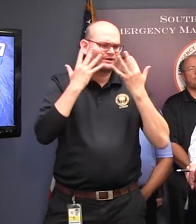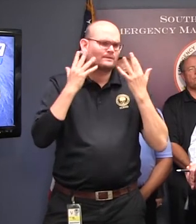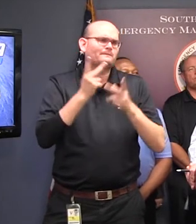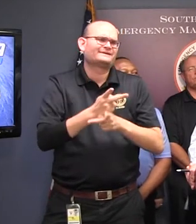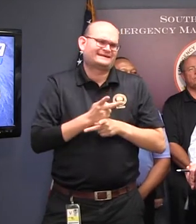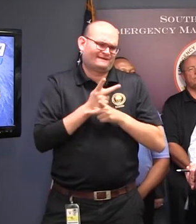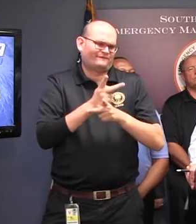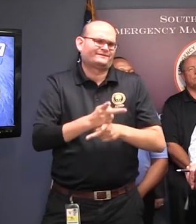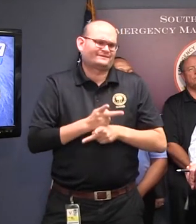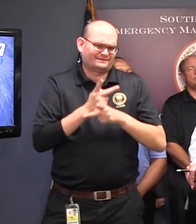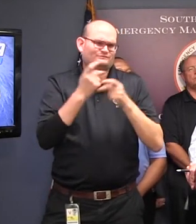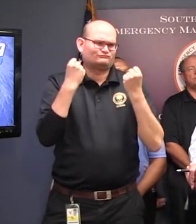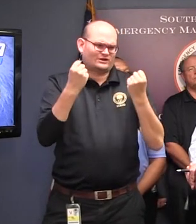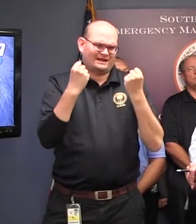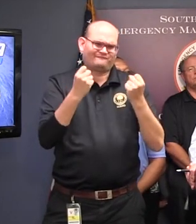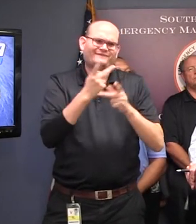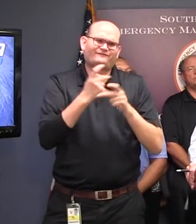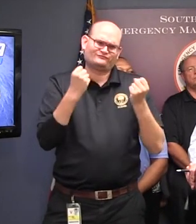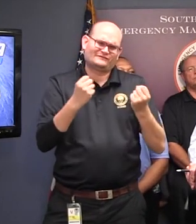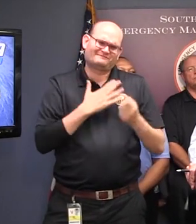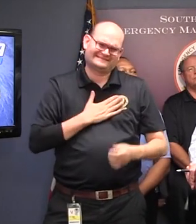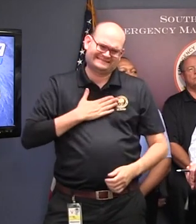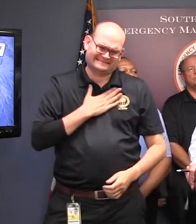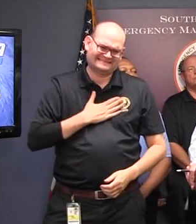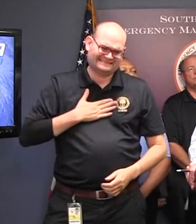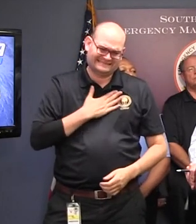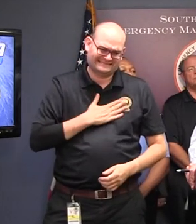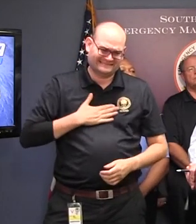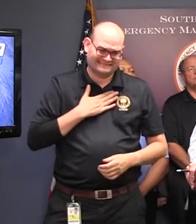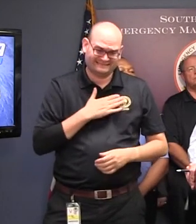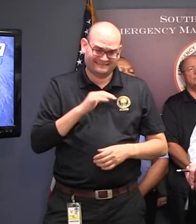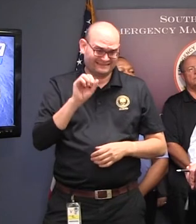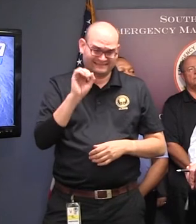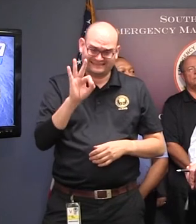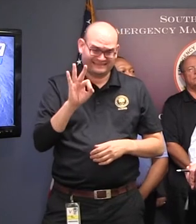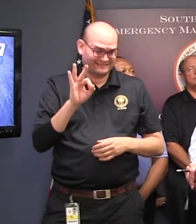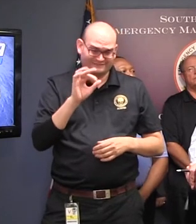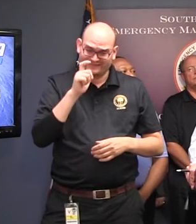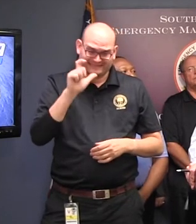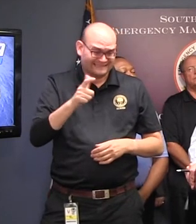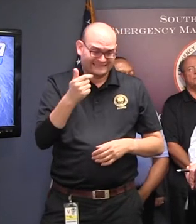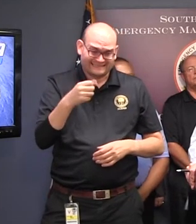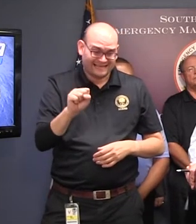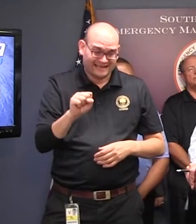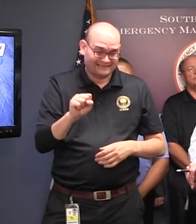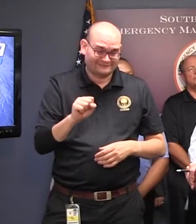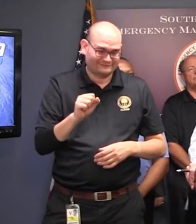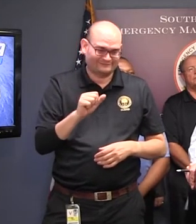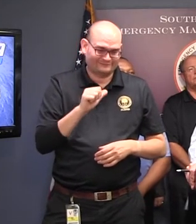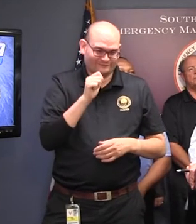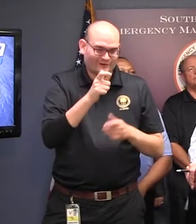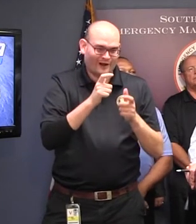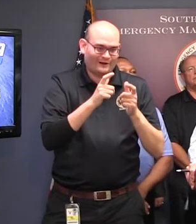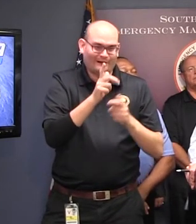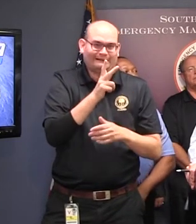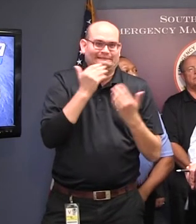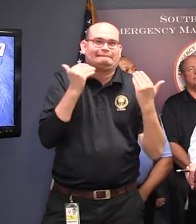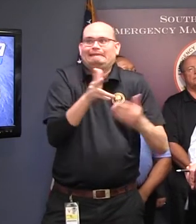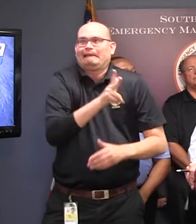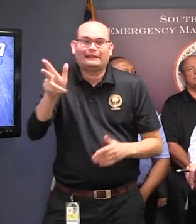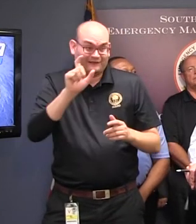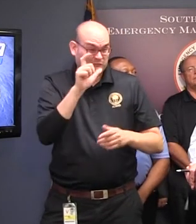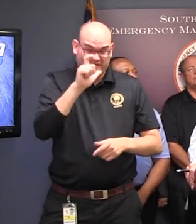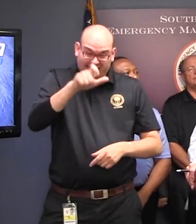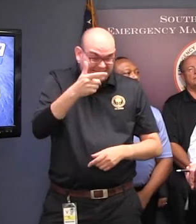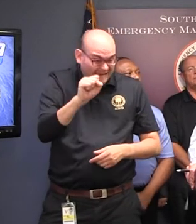If you don't need the gas in your vehicle, don't get it. We don't want to start a run on these filling stations.